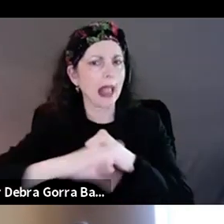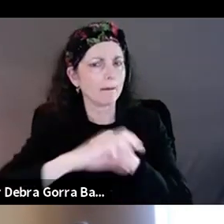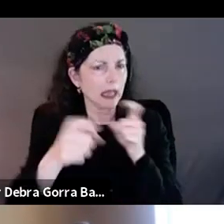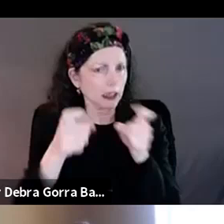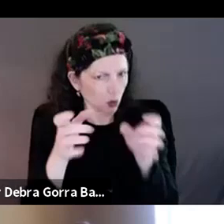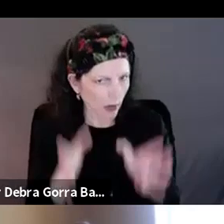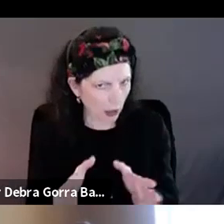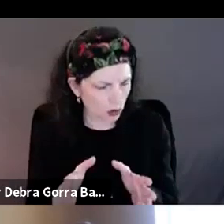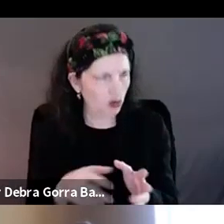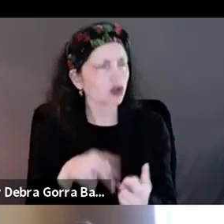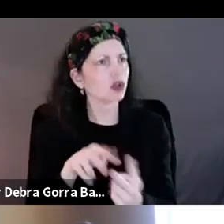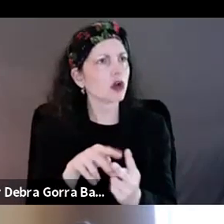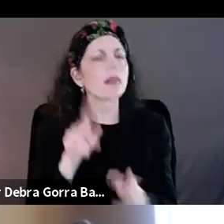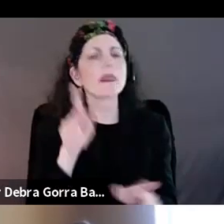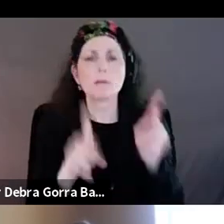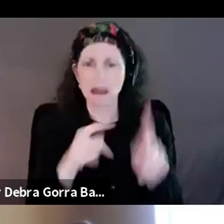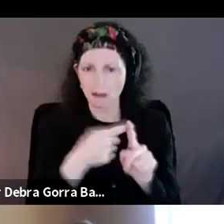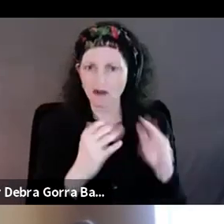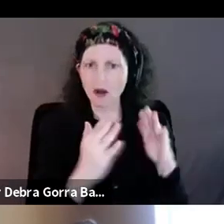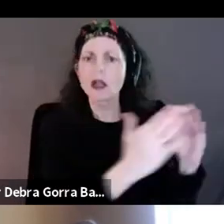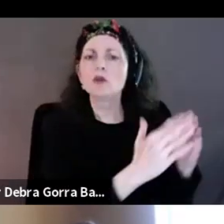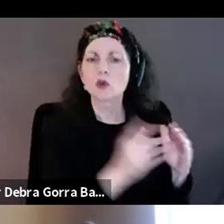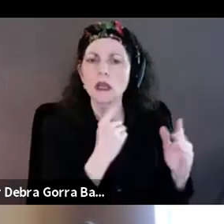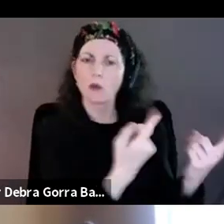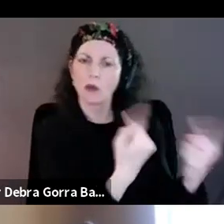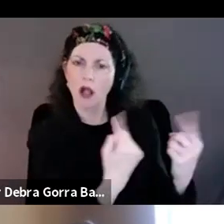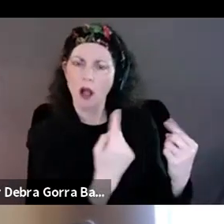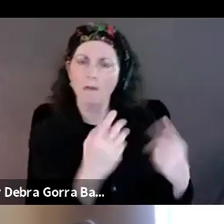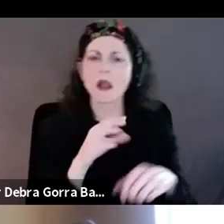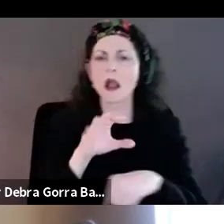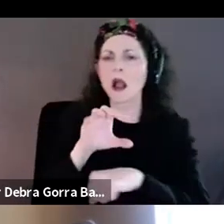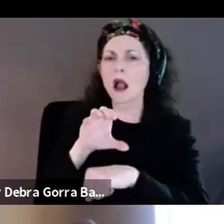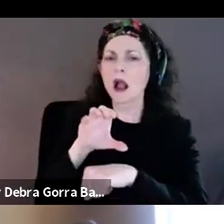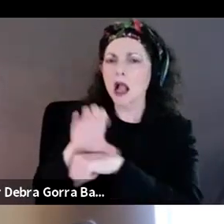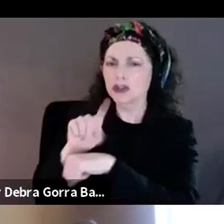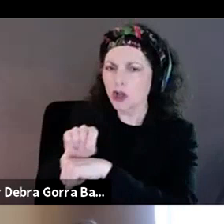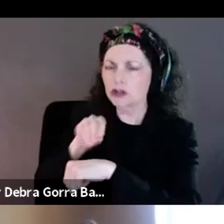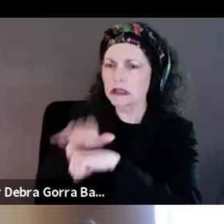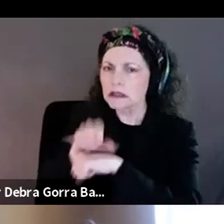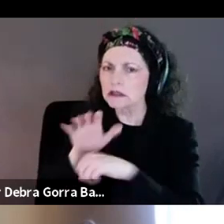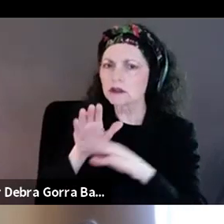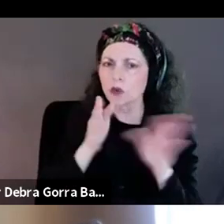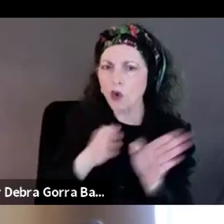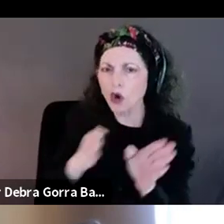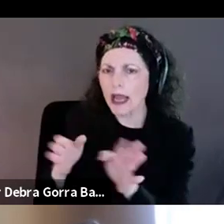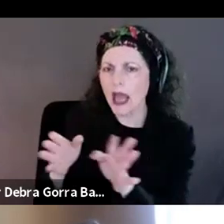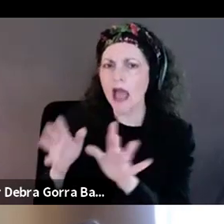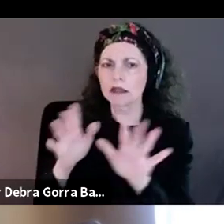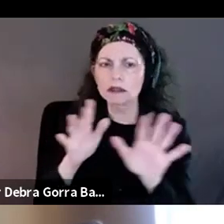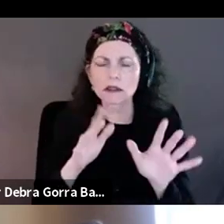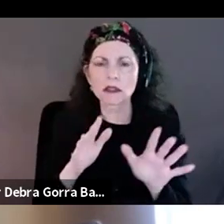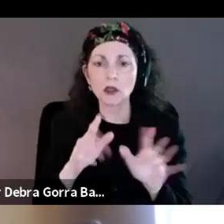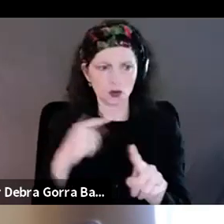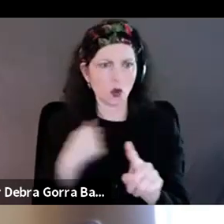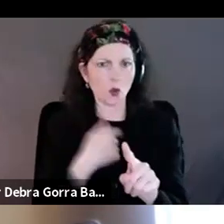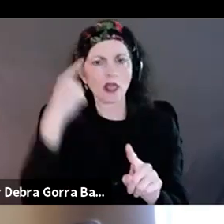you know, folks from the community as consultants, organizers. And then we sort of like had this kind of come